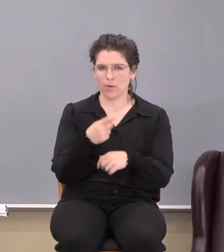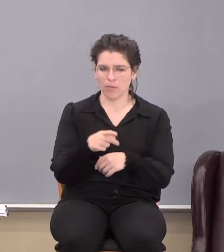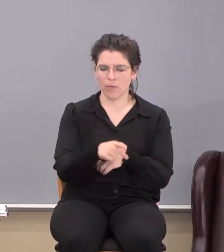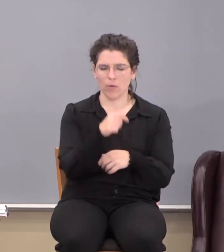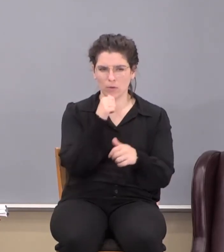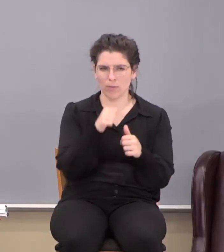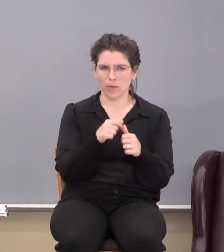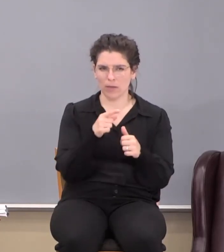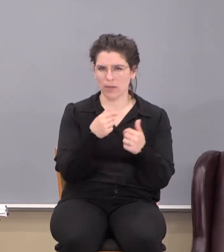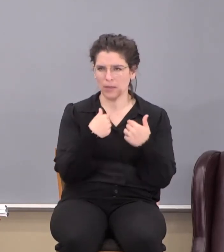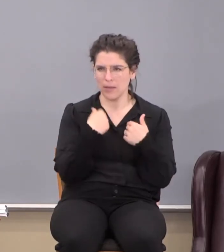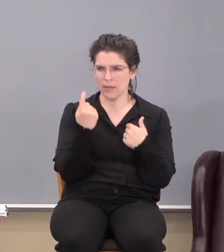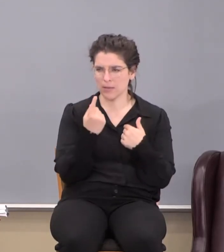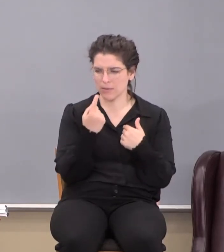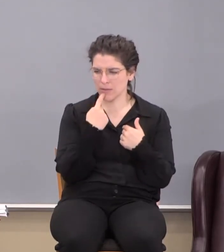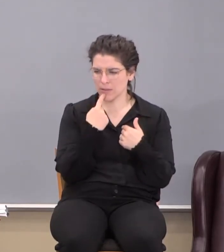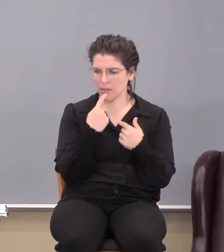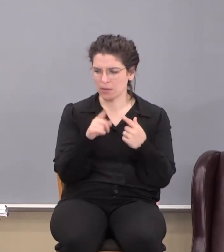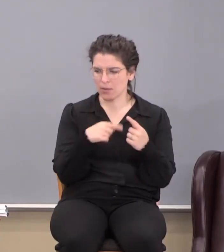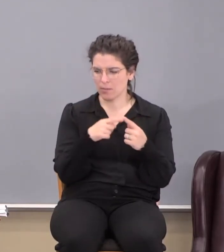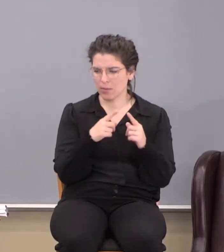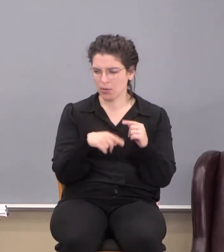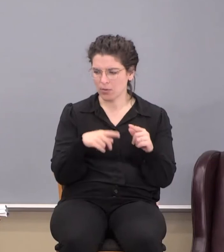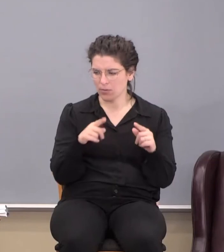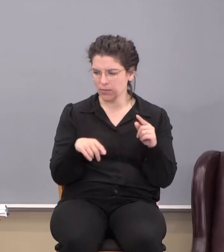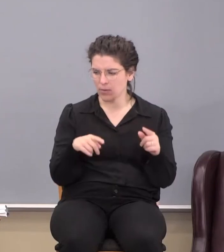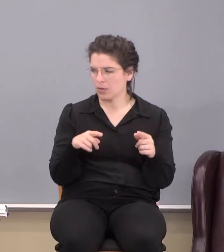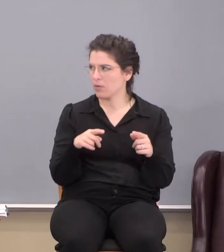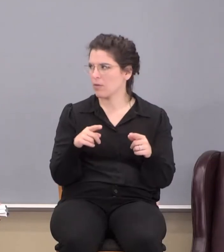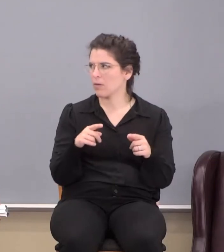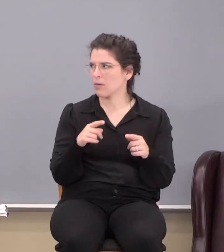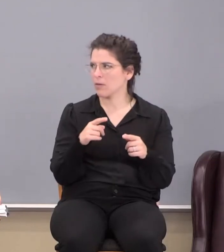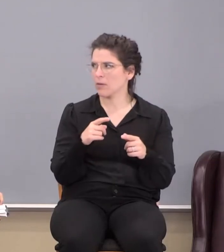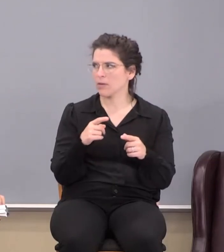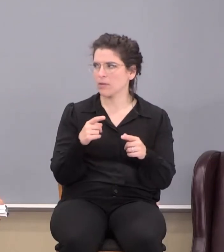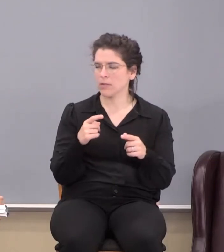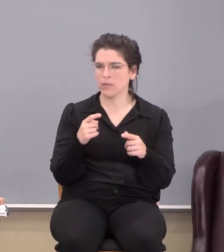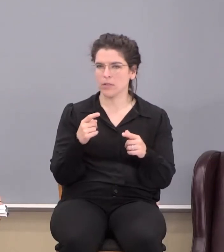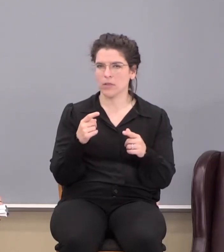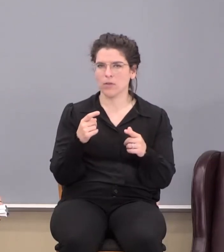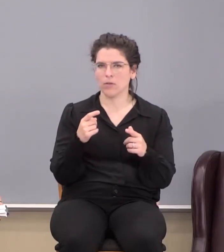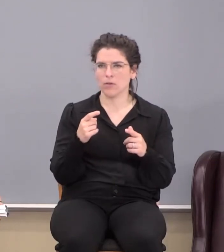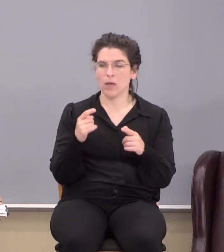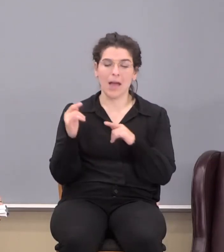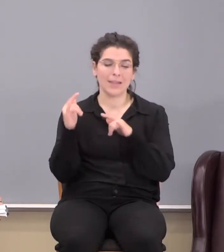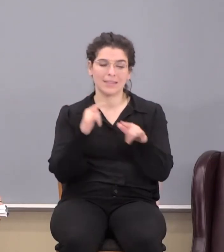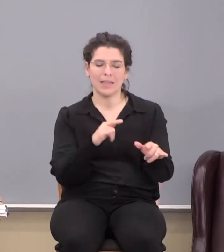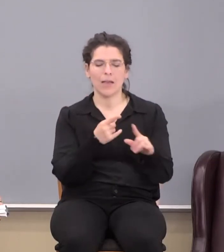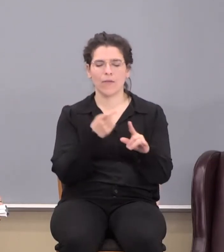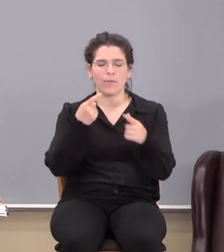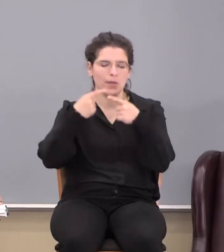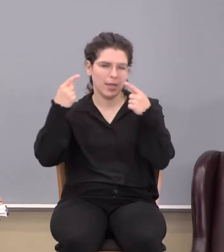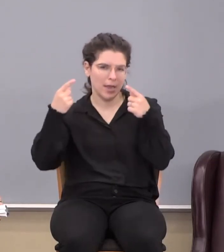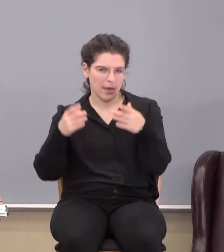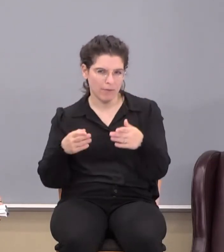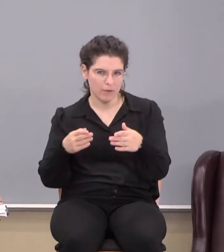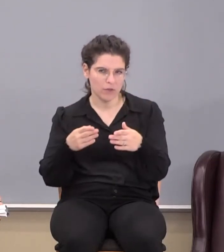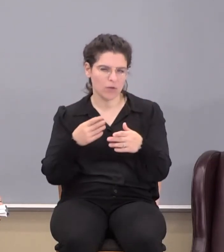something to say about the various attacks from the adversary, what they're going to look like, what to watch out for.